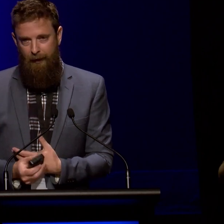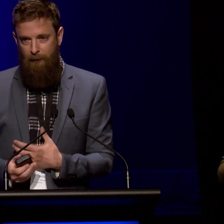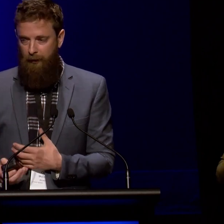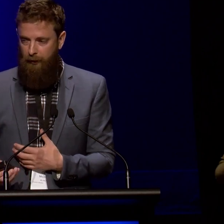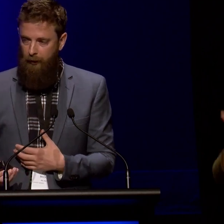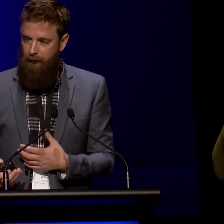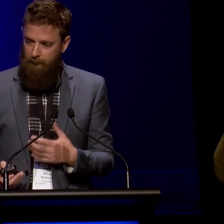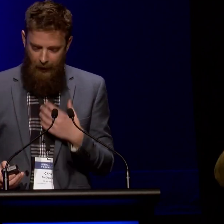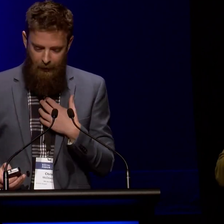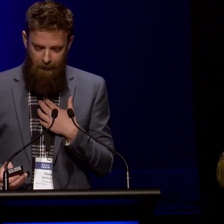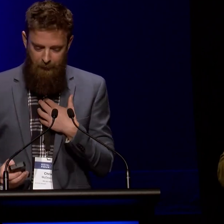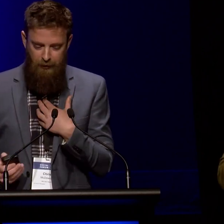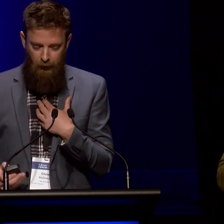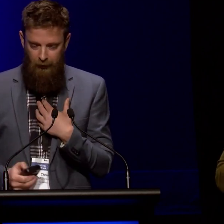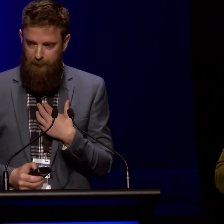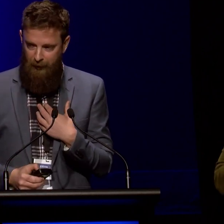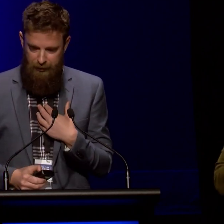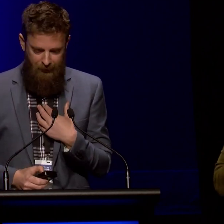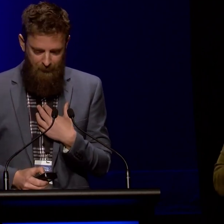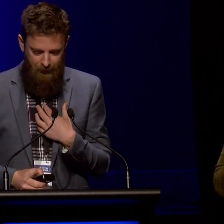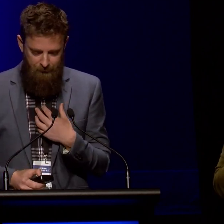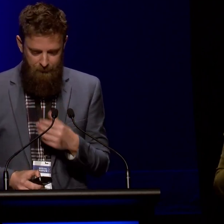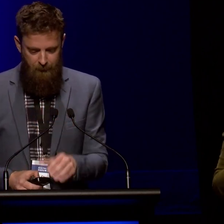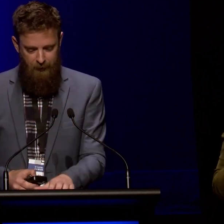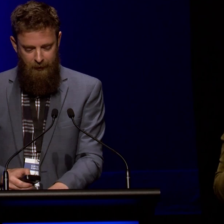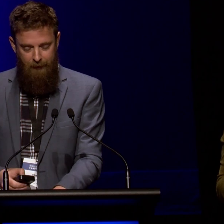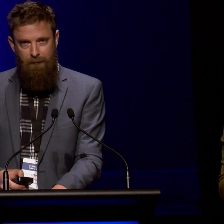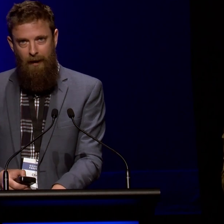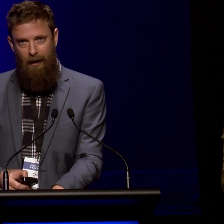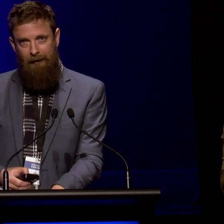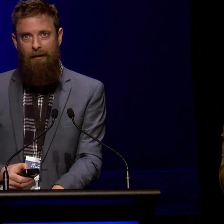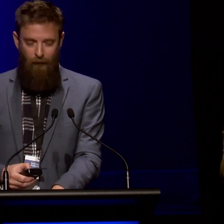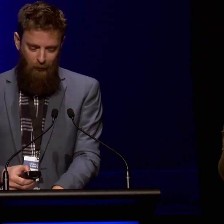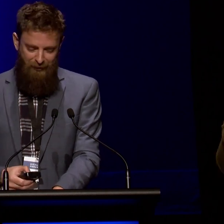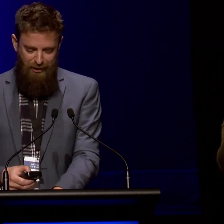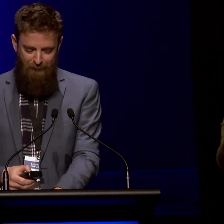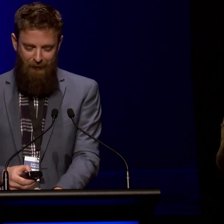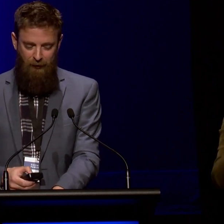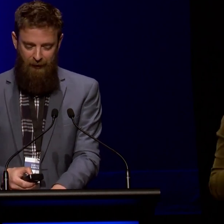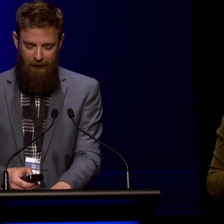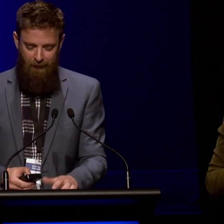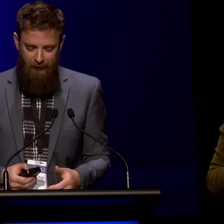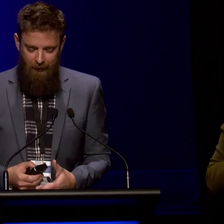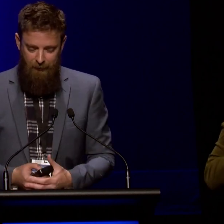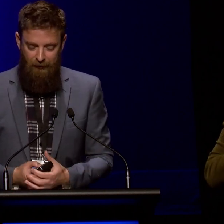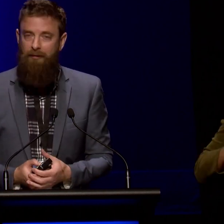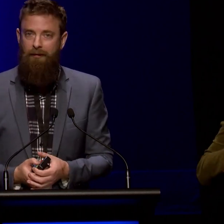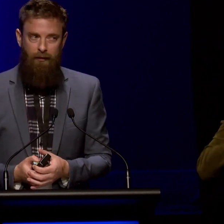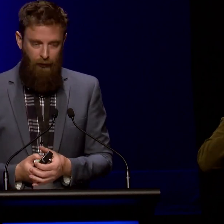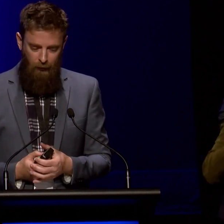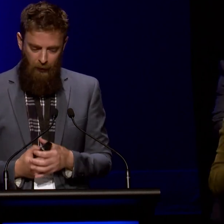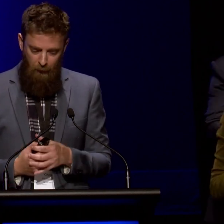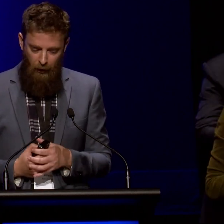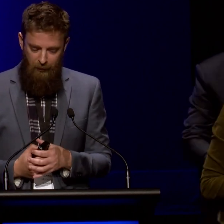And that's where the third major local inspiration came in. Landforms, the shaping of New Zealand. It's a